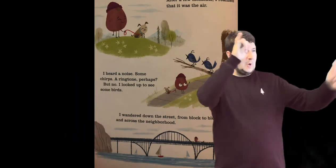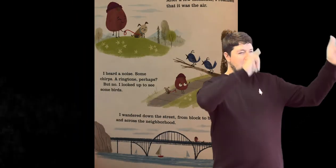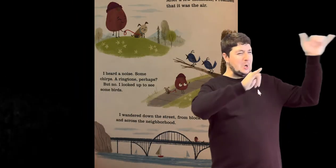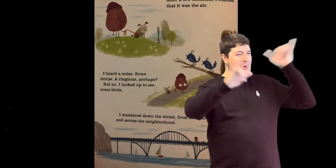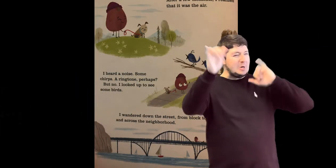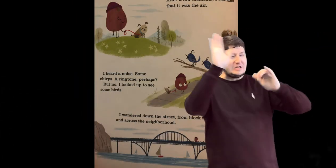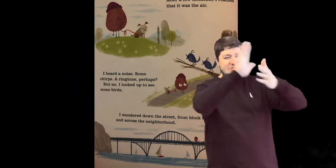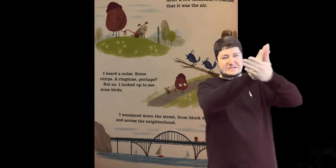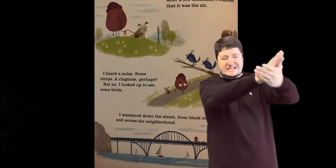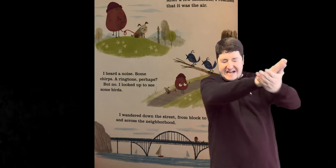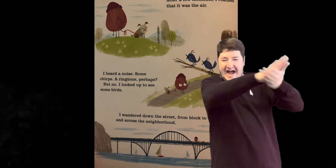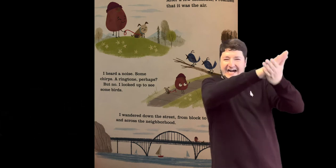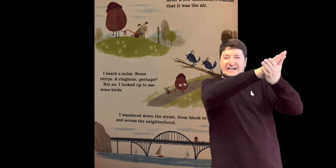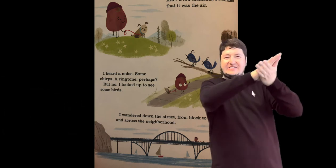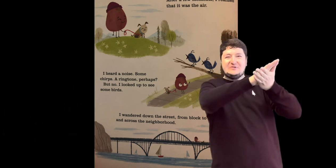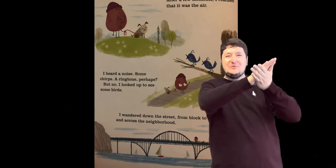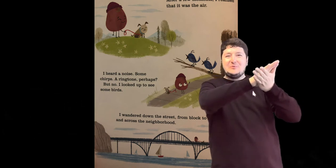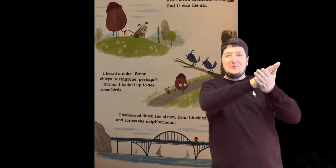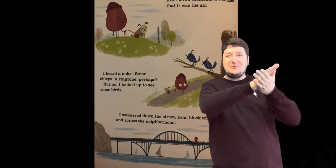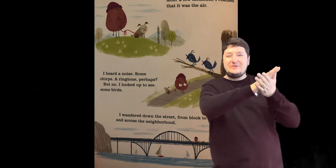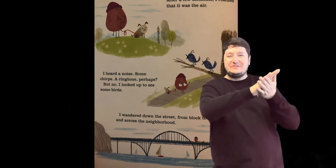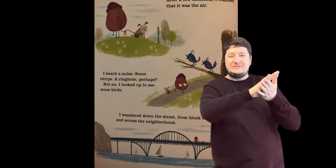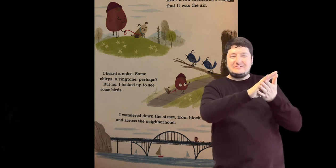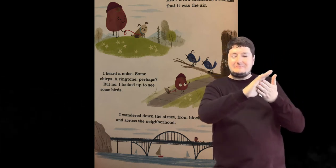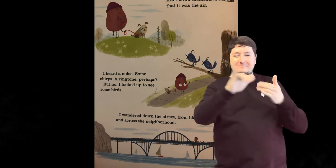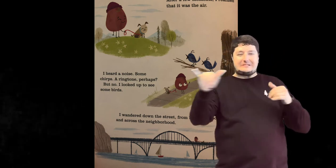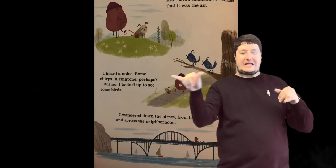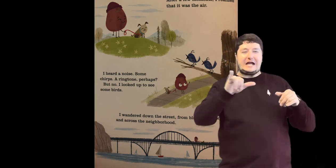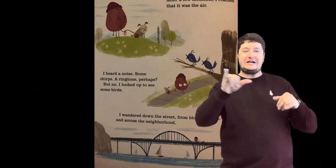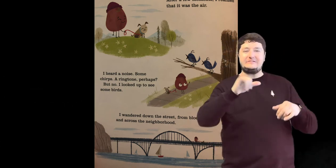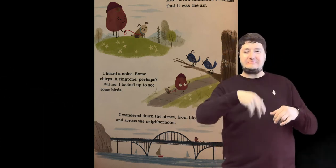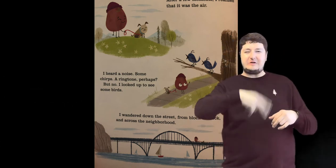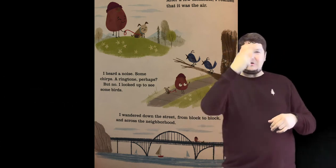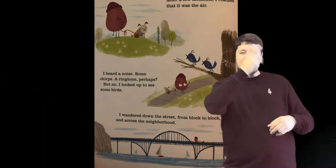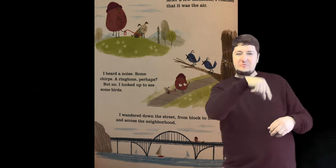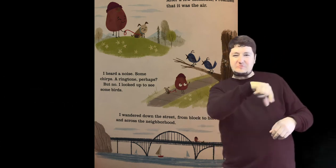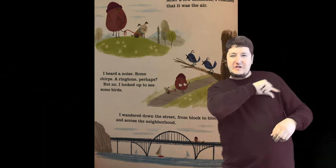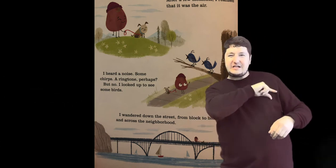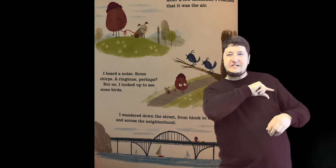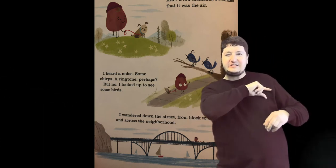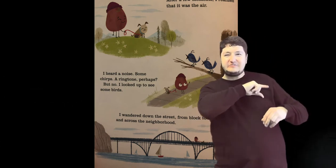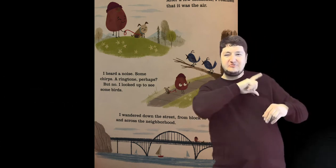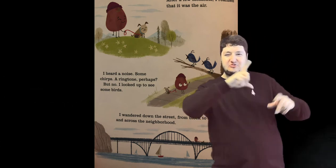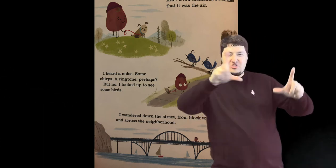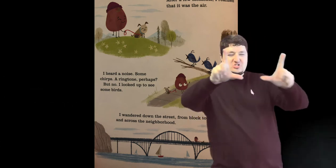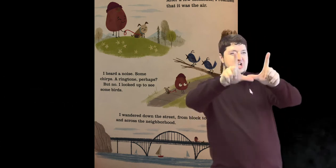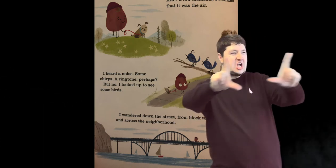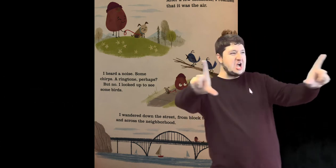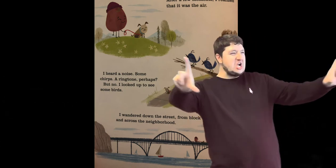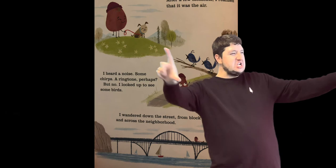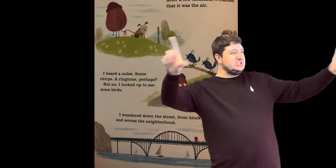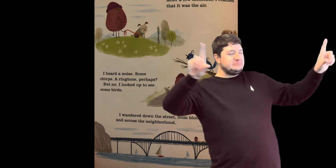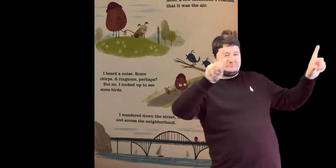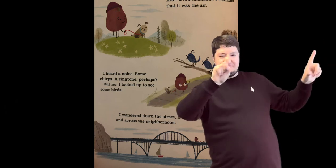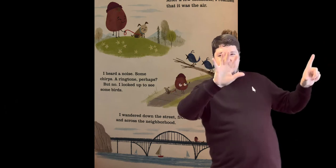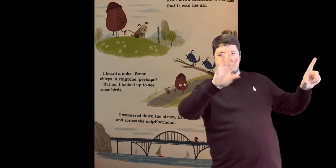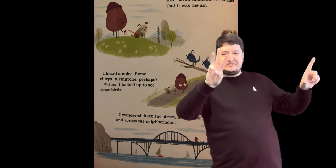Everything was so vivid Like a high-resolution 156-inch curved screen